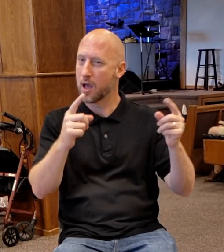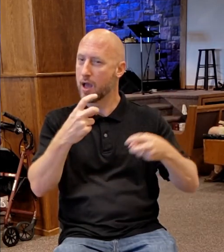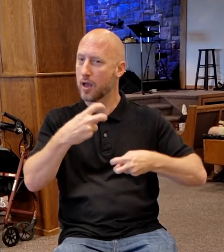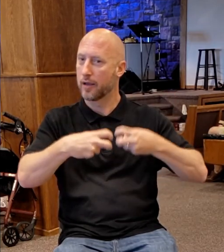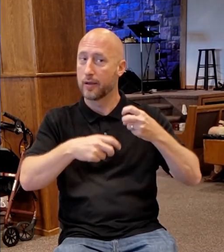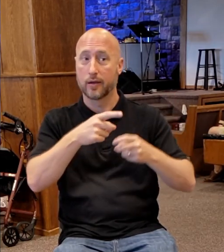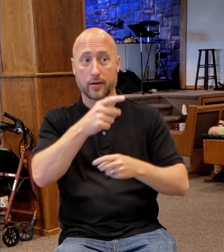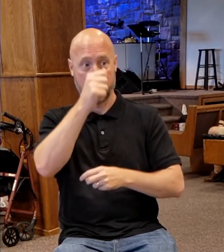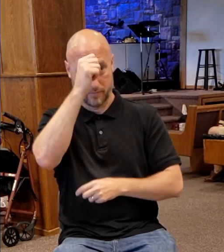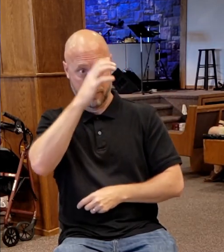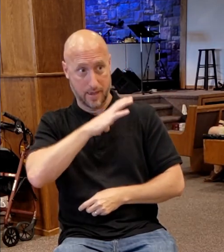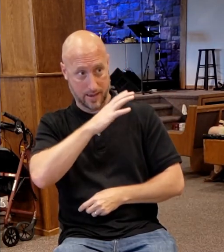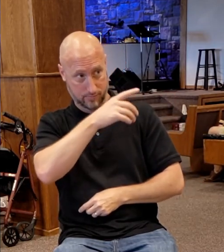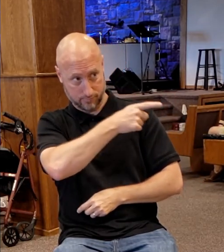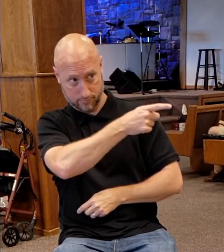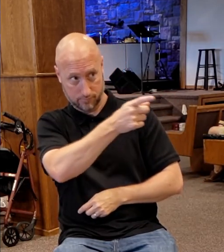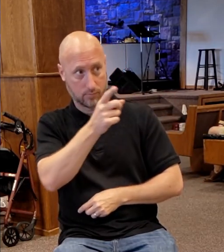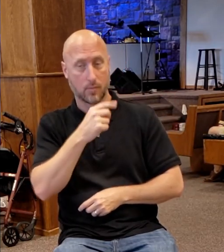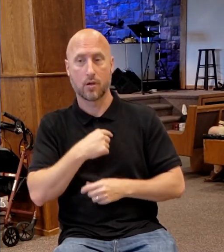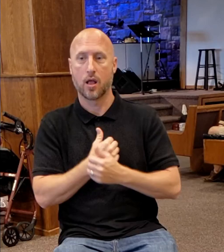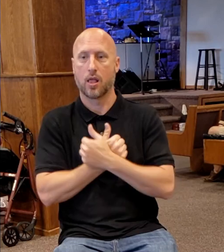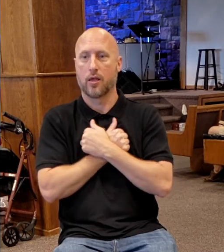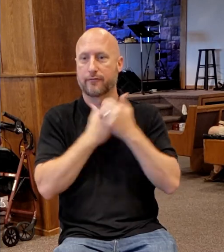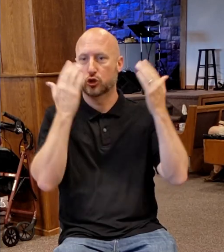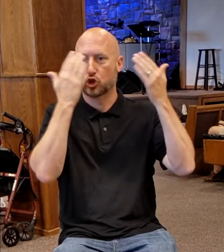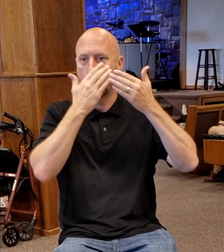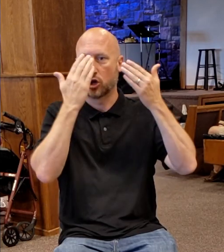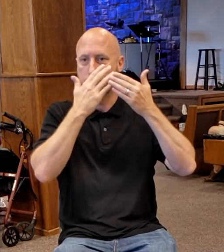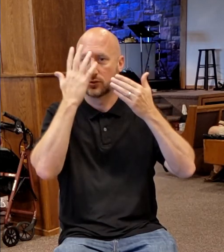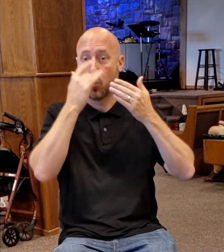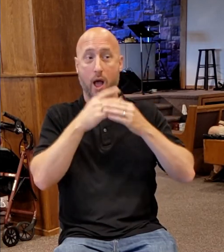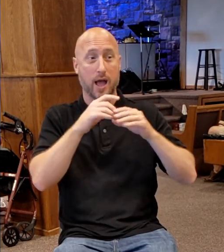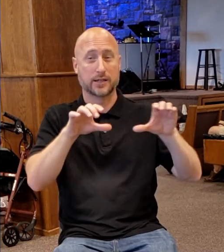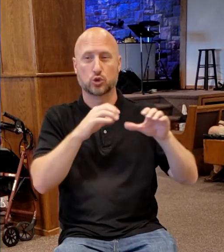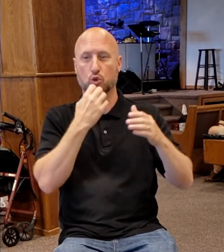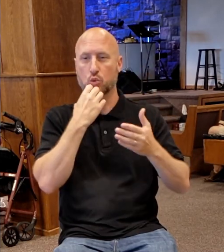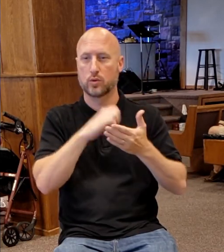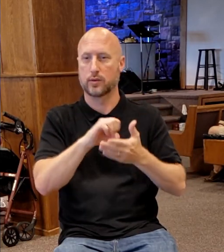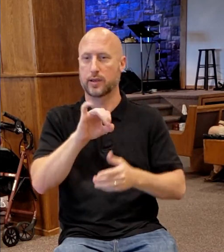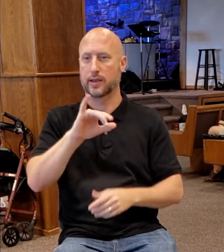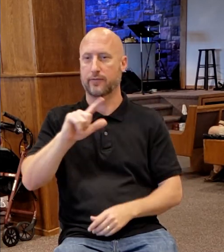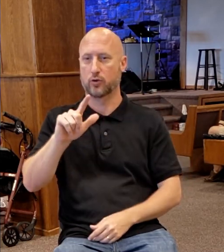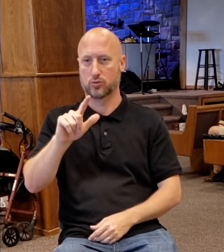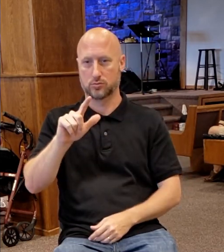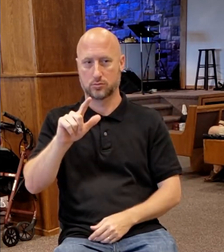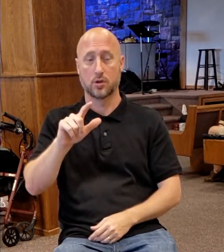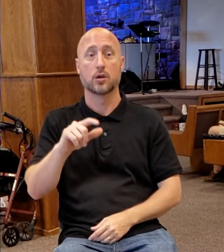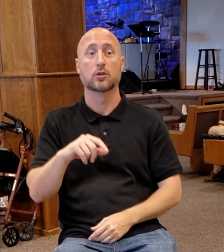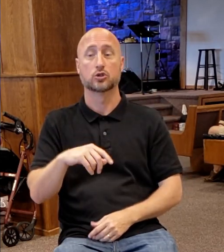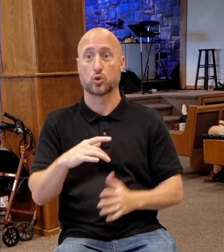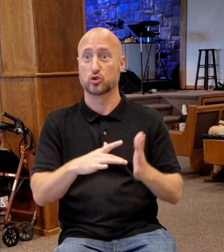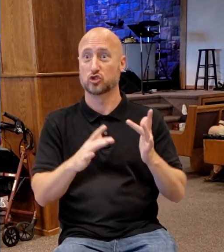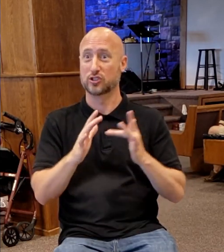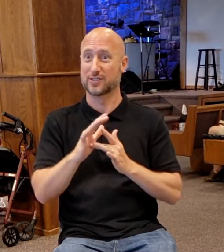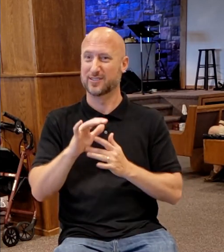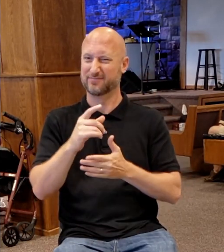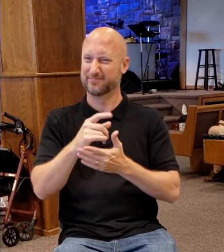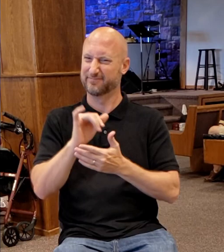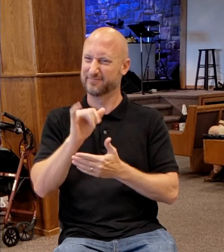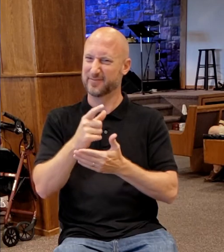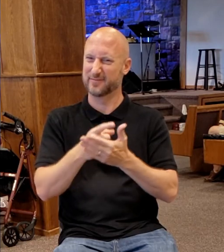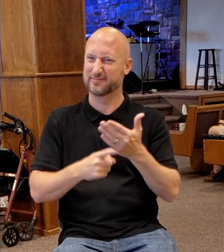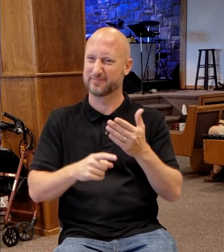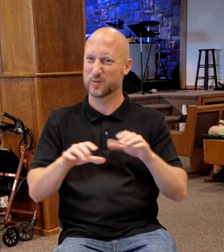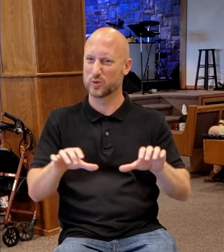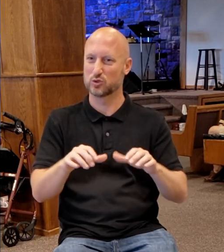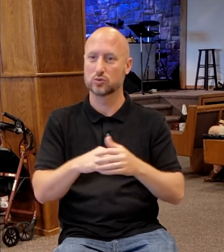rather than light because their deeds are evil. And that's what Jesus was doing. He was testifying of it that their